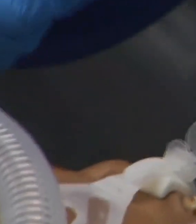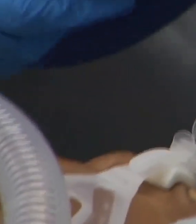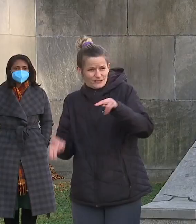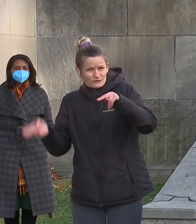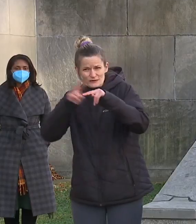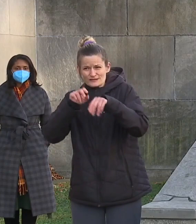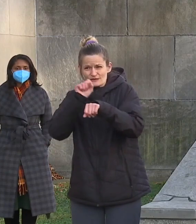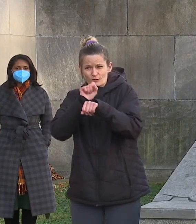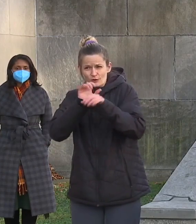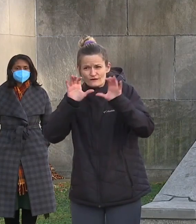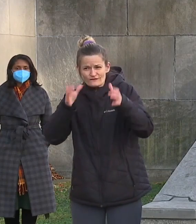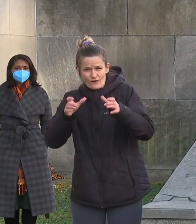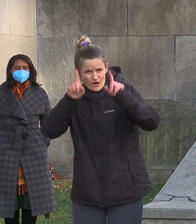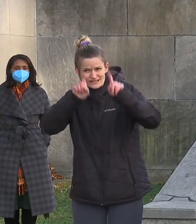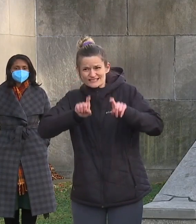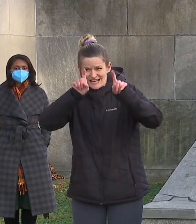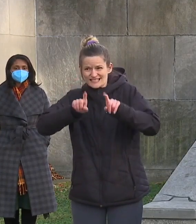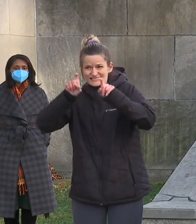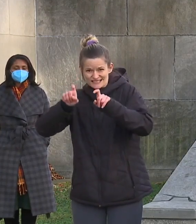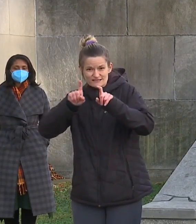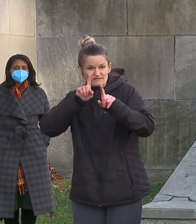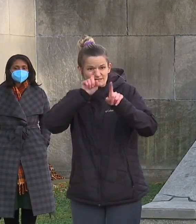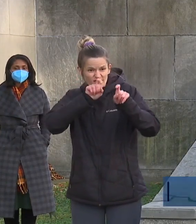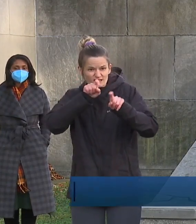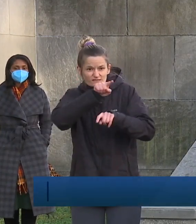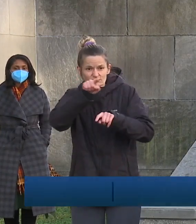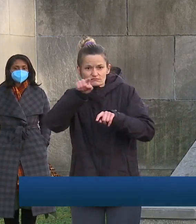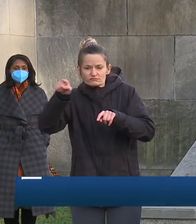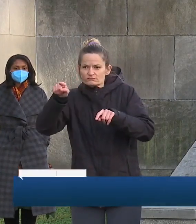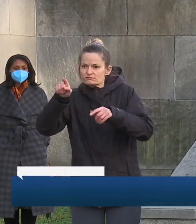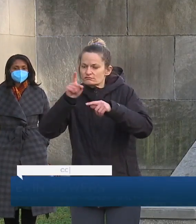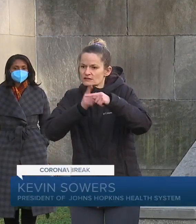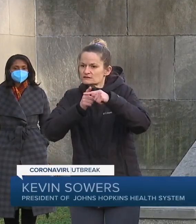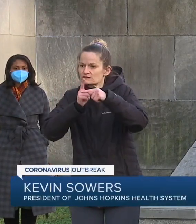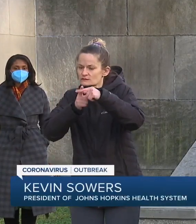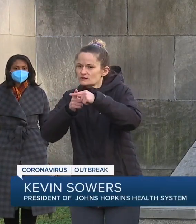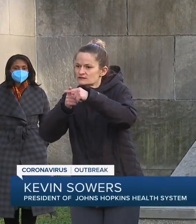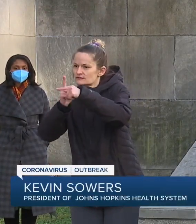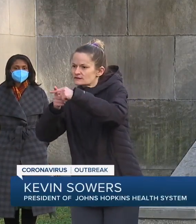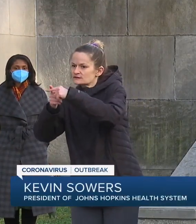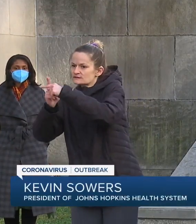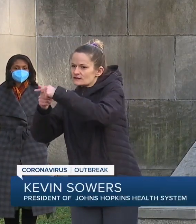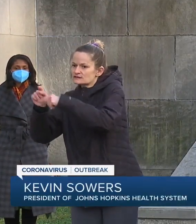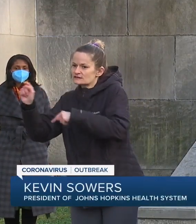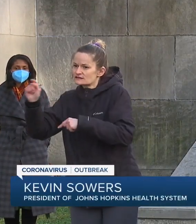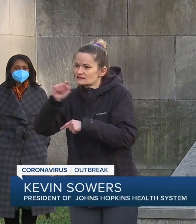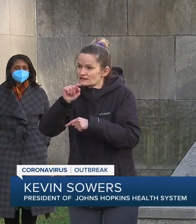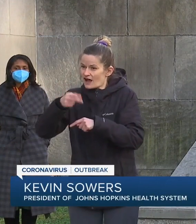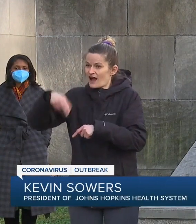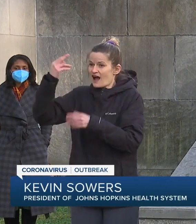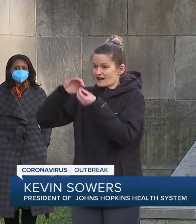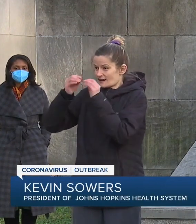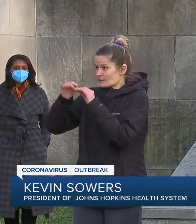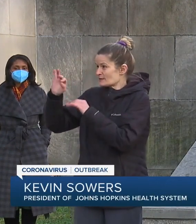positive. At a high rate for Johns Hopkins' hot health system, we saw 23